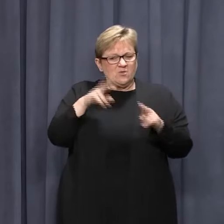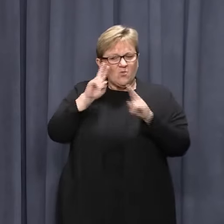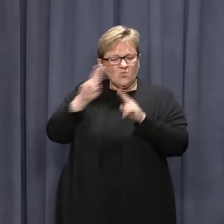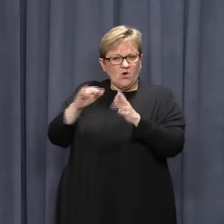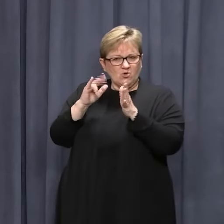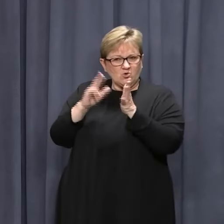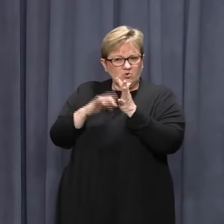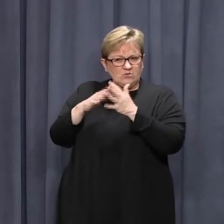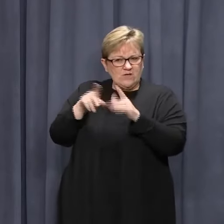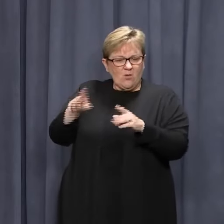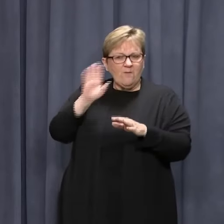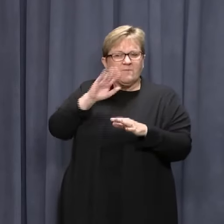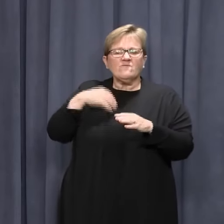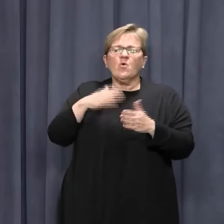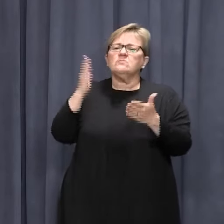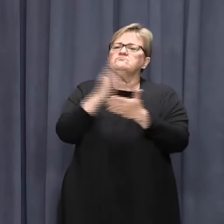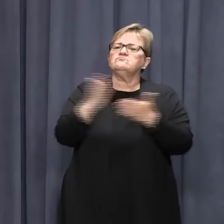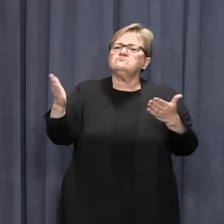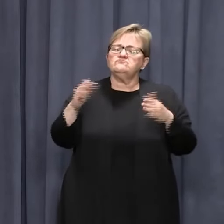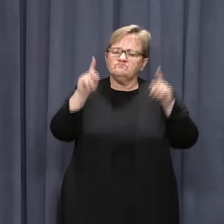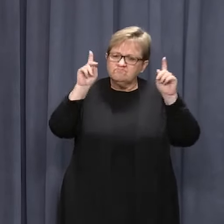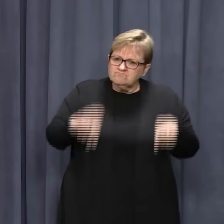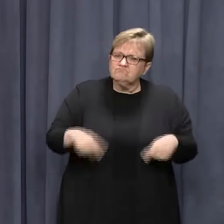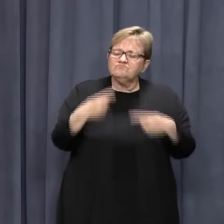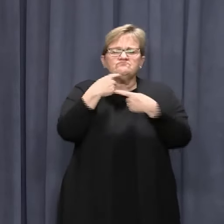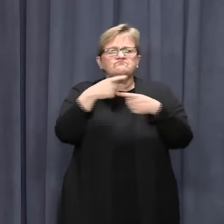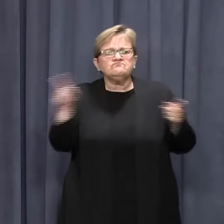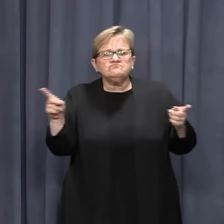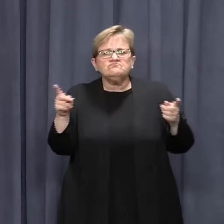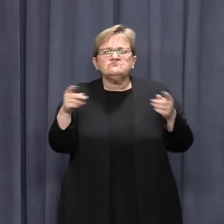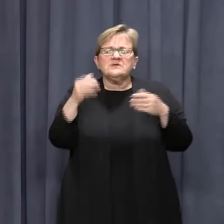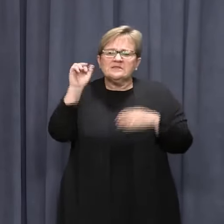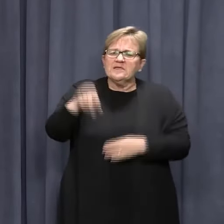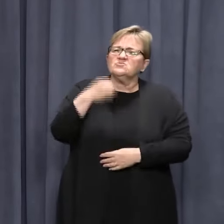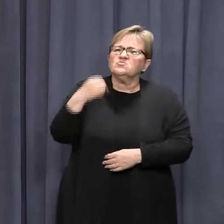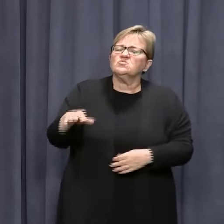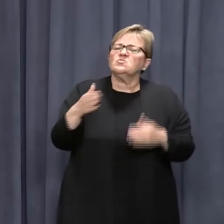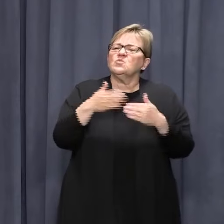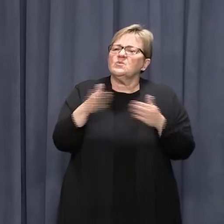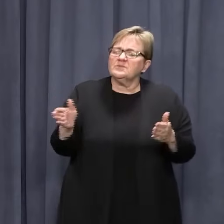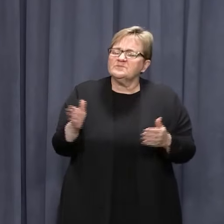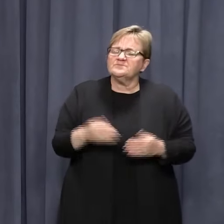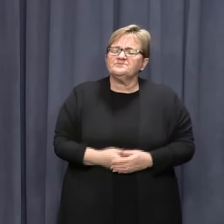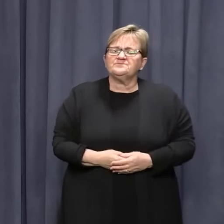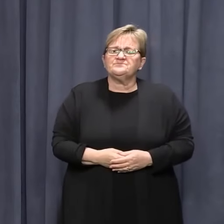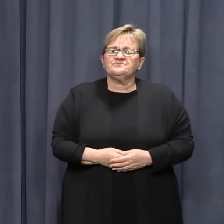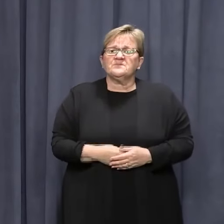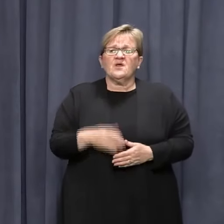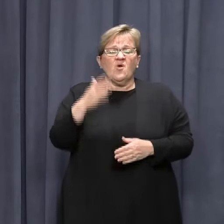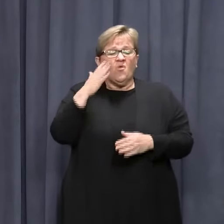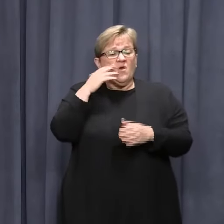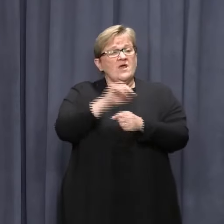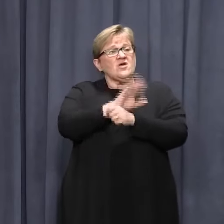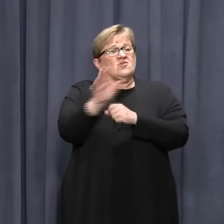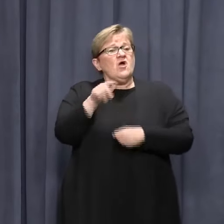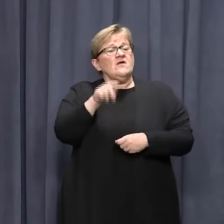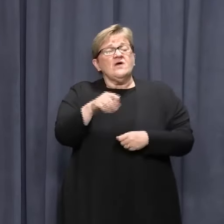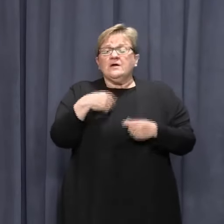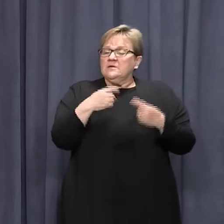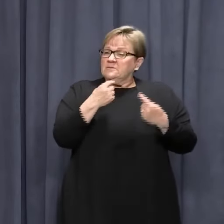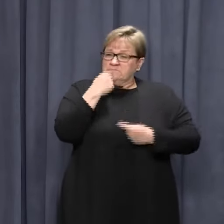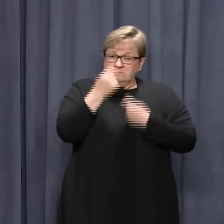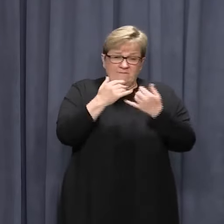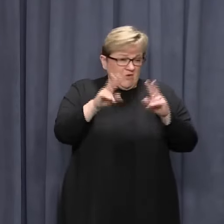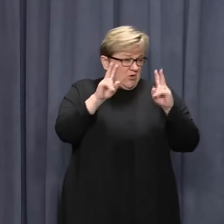giving the final go-ahead on the updated border controls. All through this pandemic, I have made it